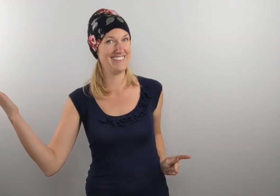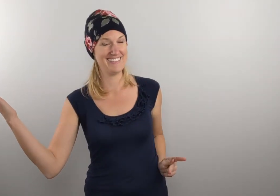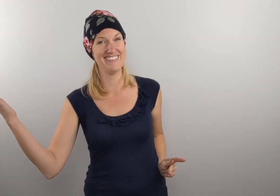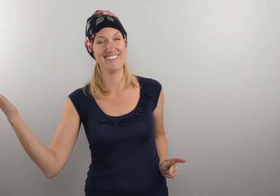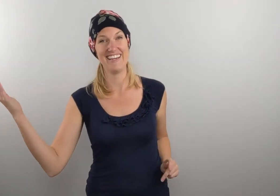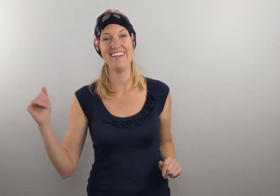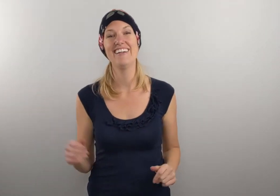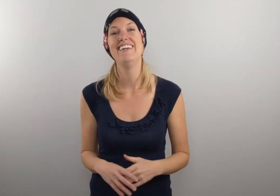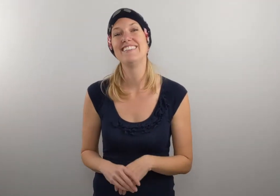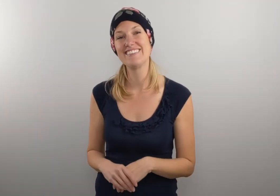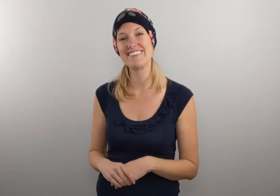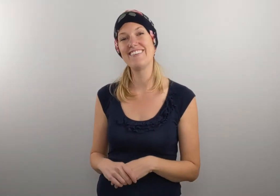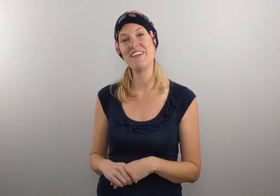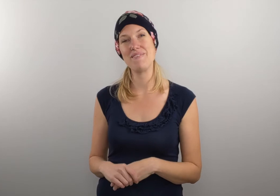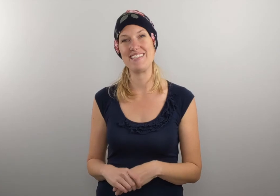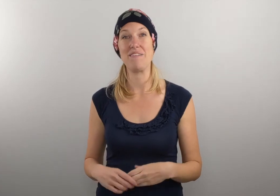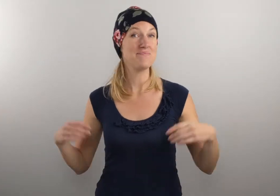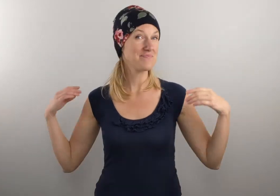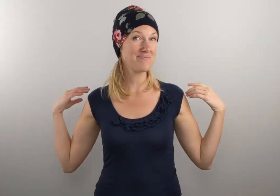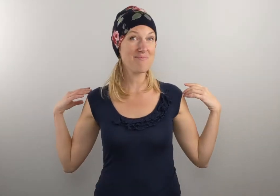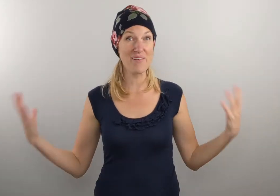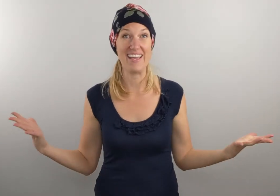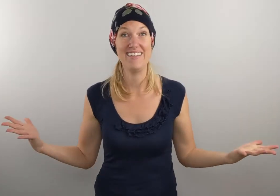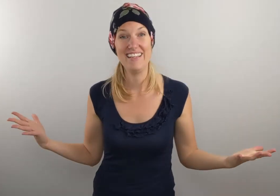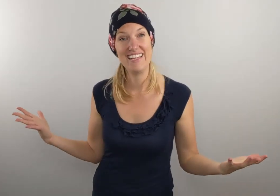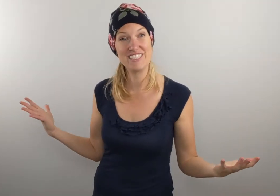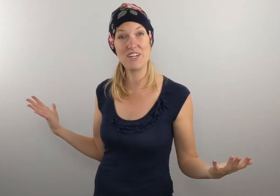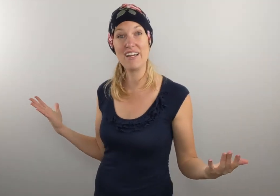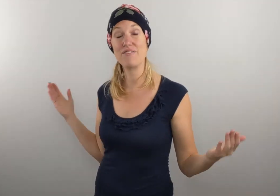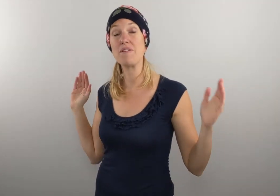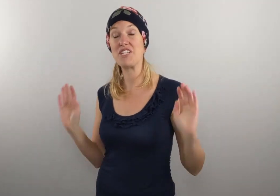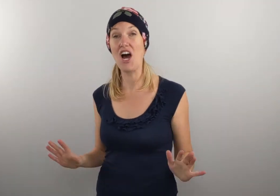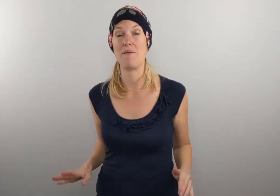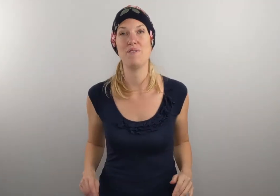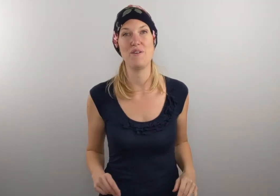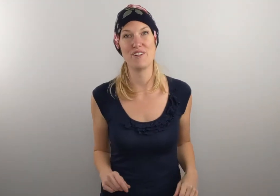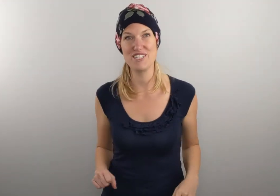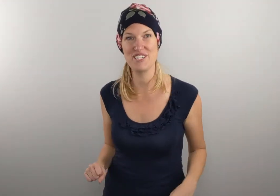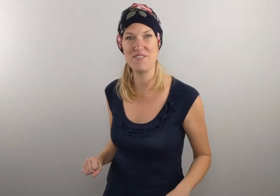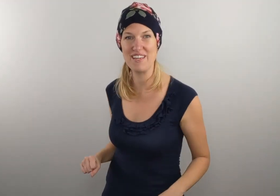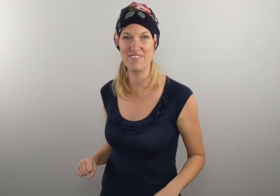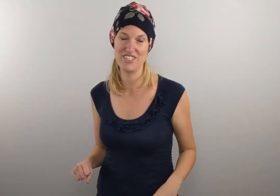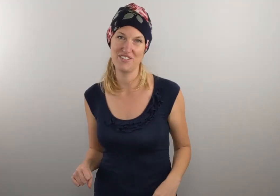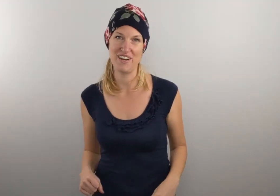Okay. So it's quite busy. Okay. Let's try it from the top. We'll go verse two and then verse three.